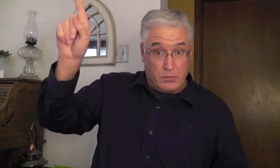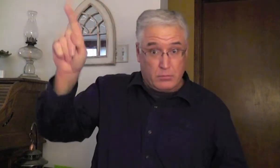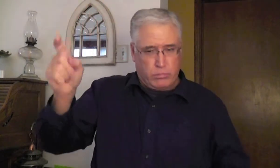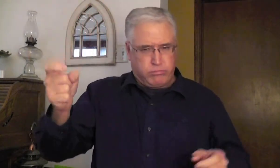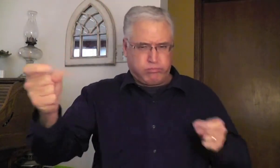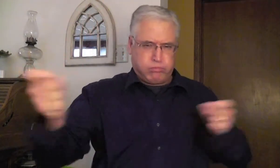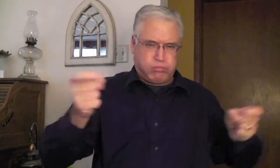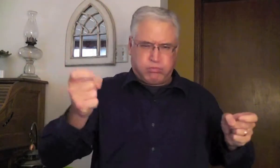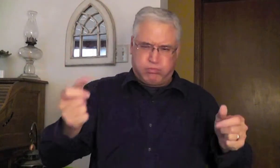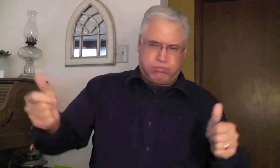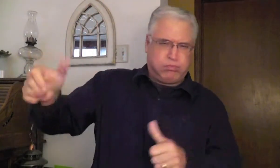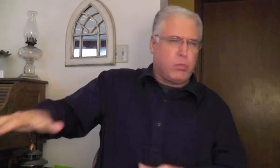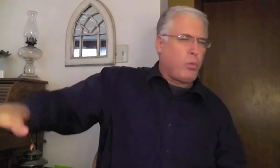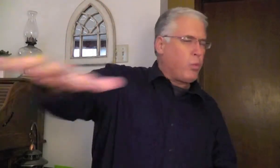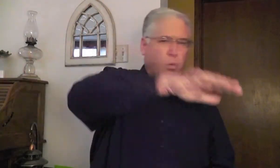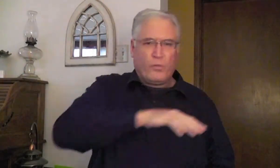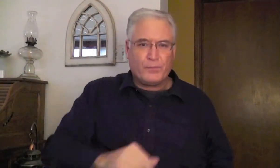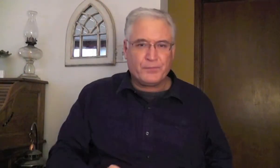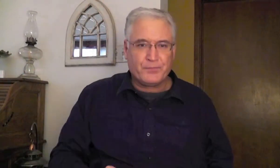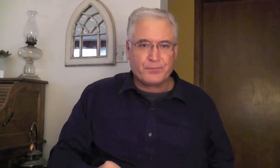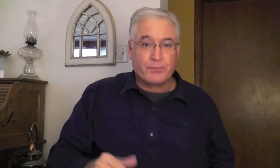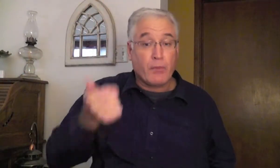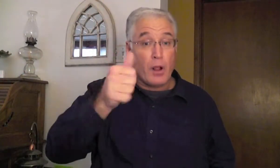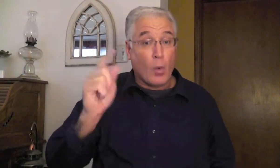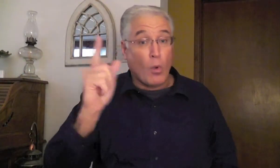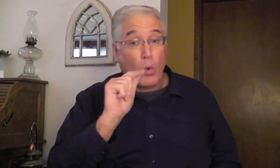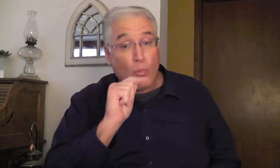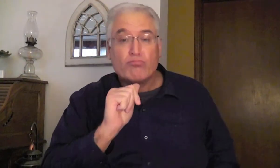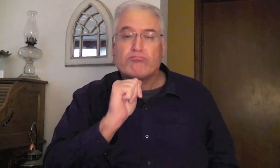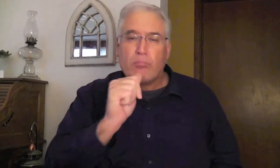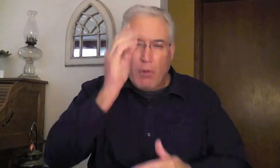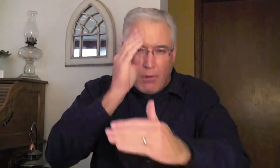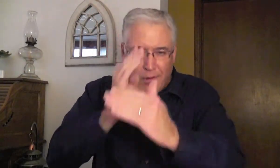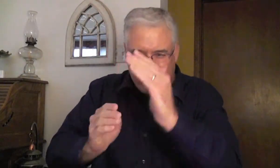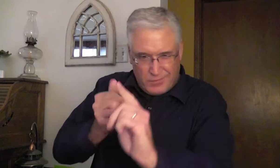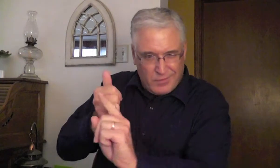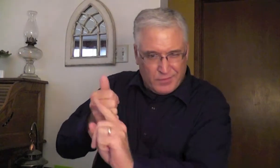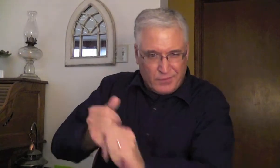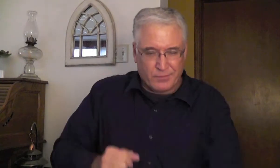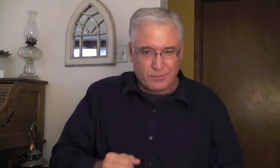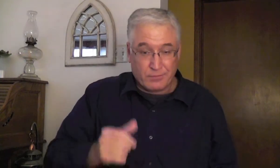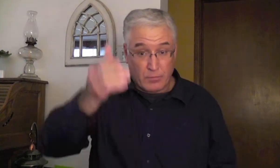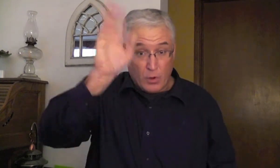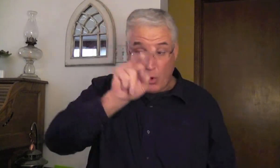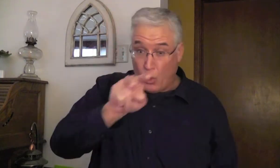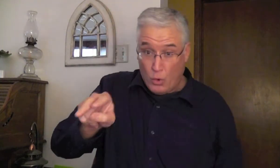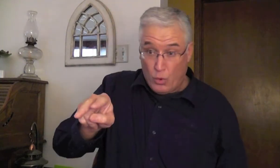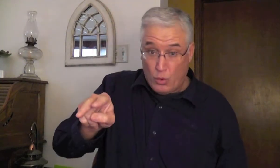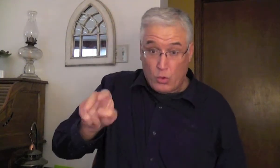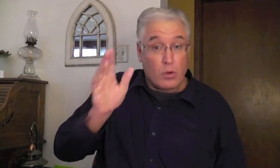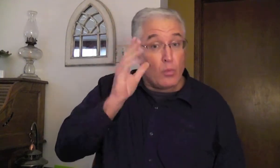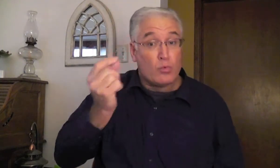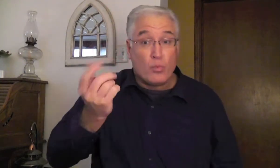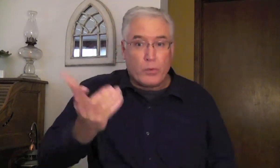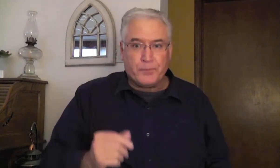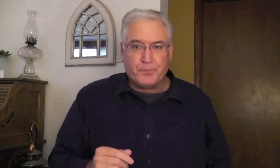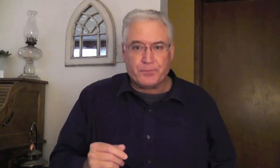of God's sovereignty over all things. And anyone who refuses to humble himself, God